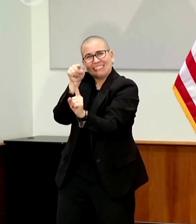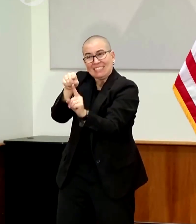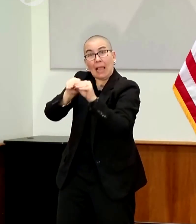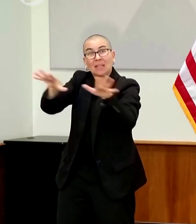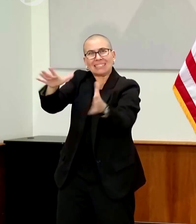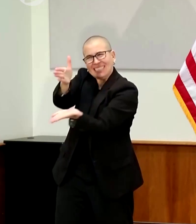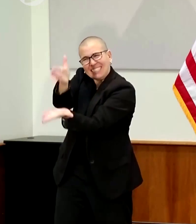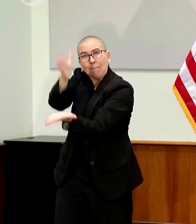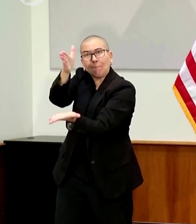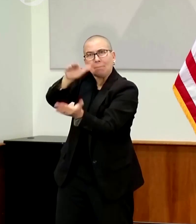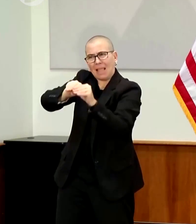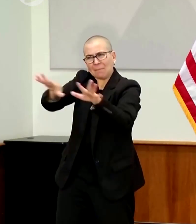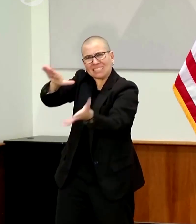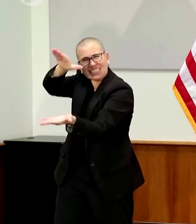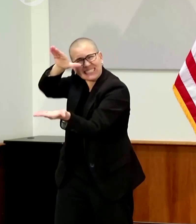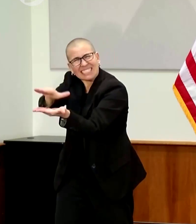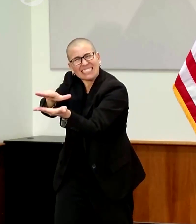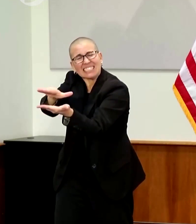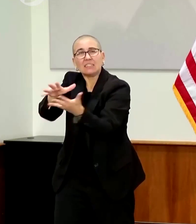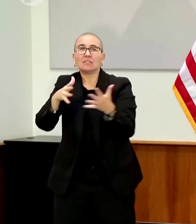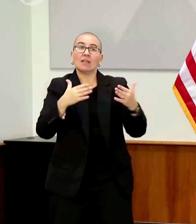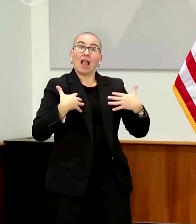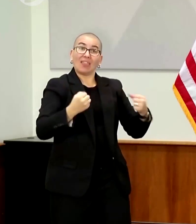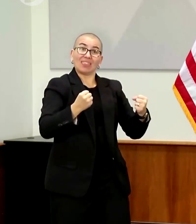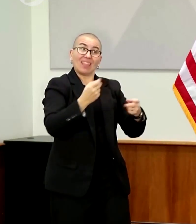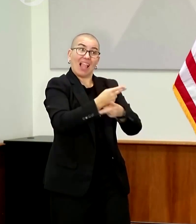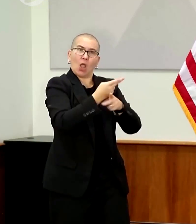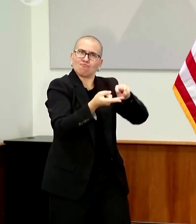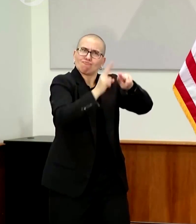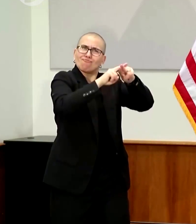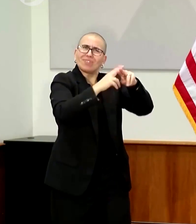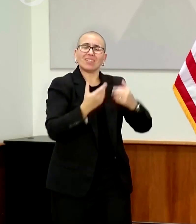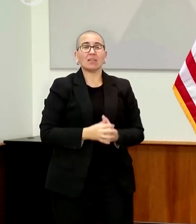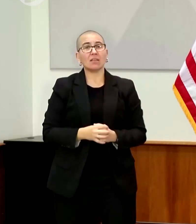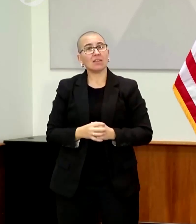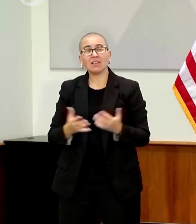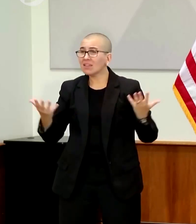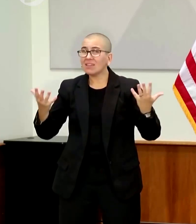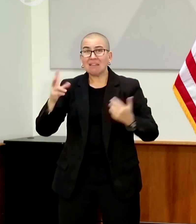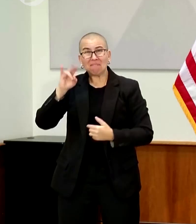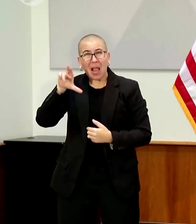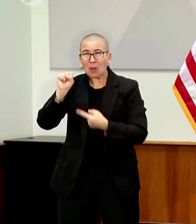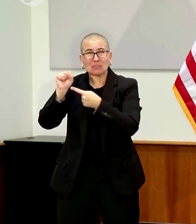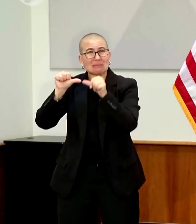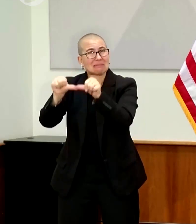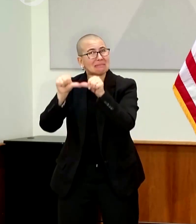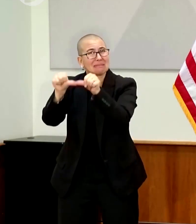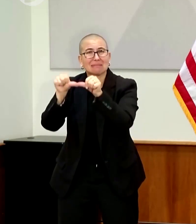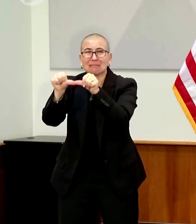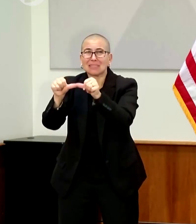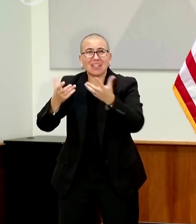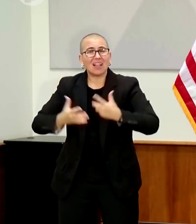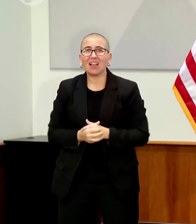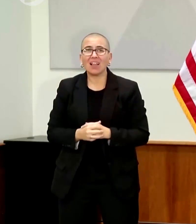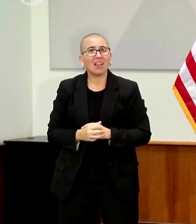and letting the virus win is simply unacceptable. In Minnesota, Governor Tim Walz urged residents